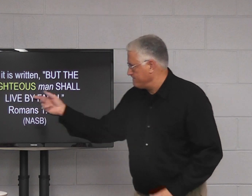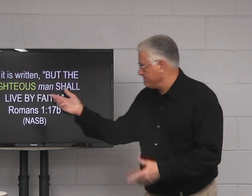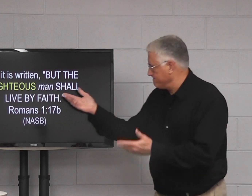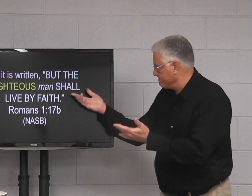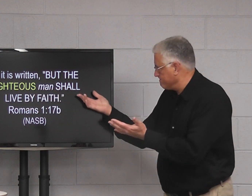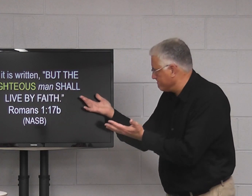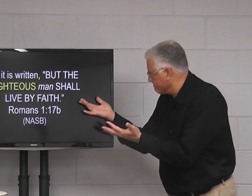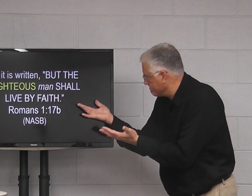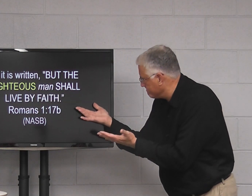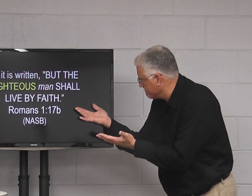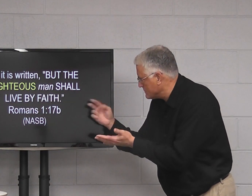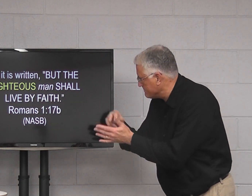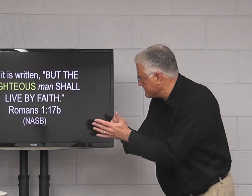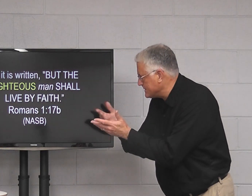of this.